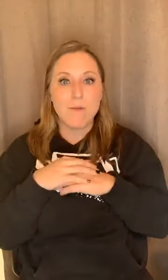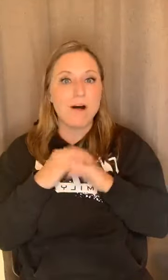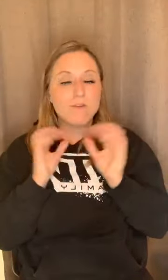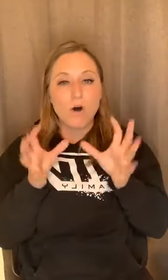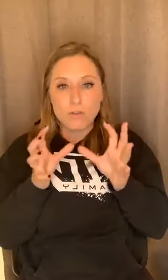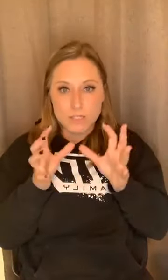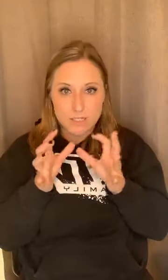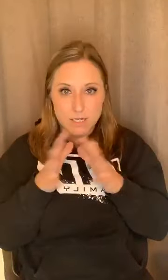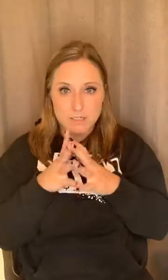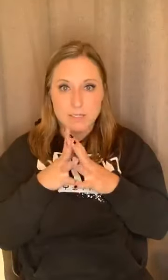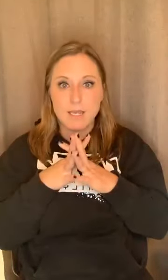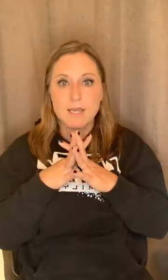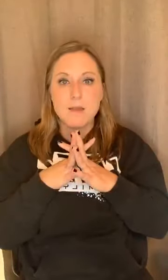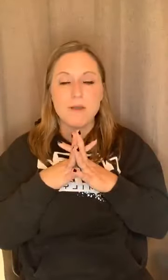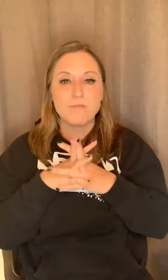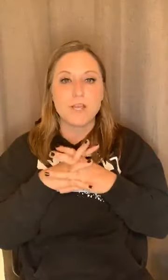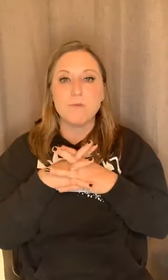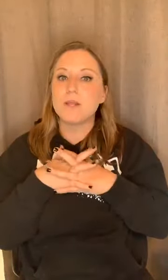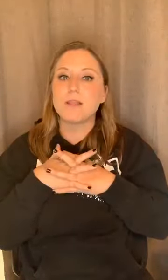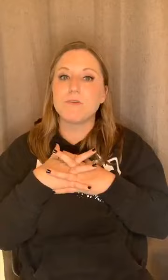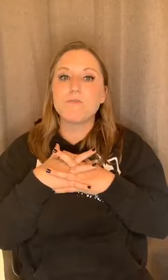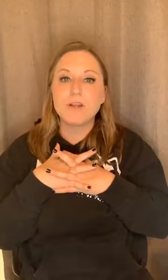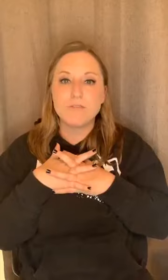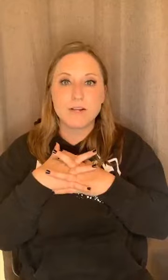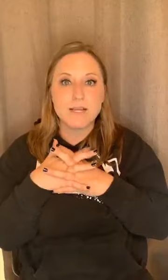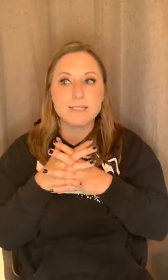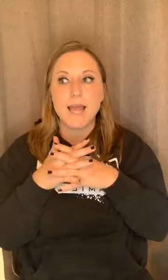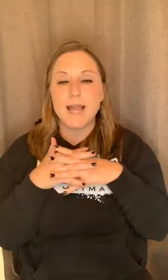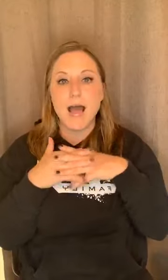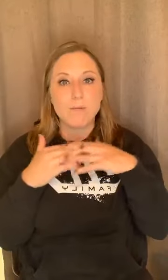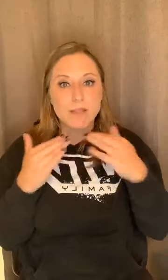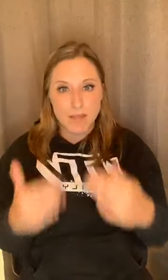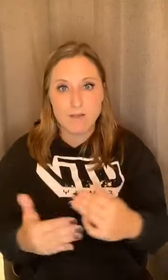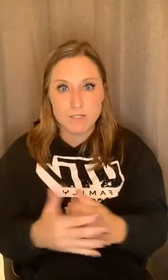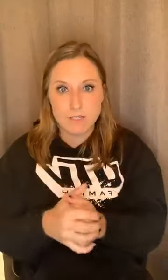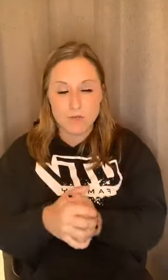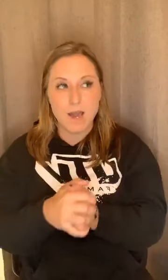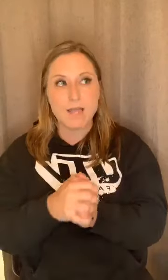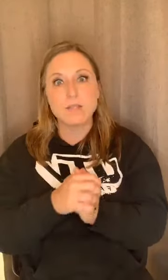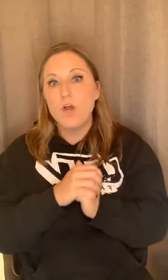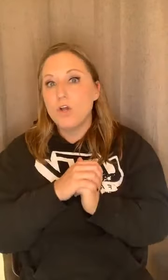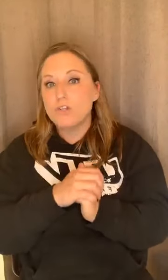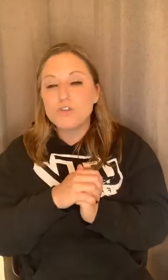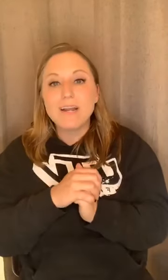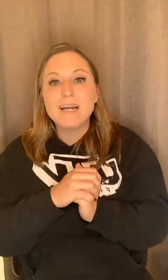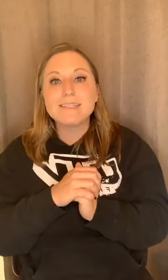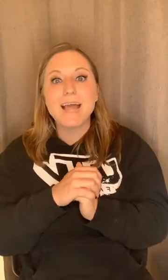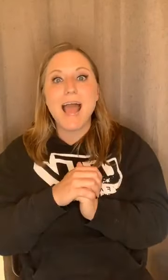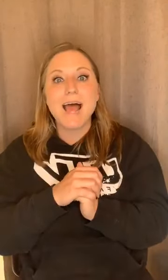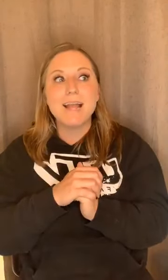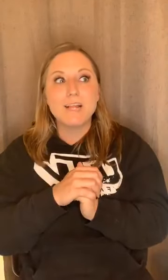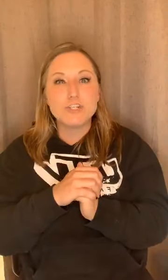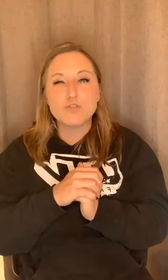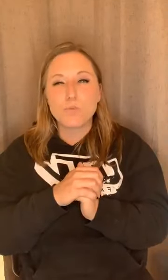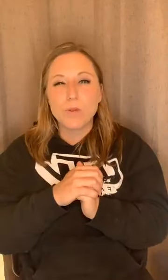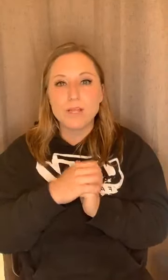will have all the details in my free community, living free and fearless. And I would love to see you guys join us and, and just really